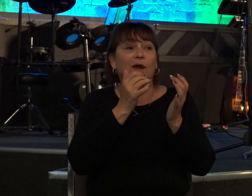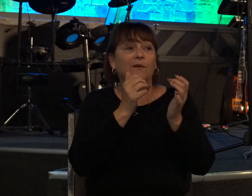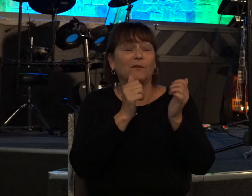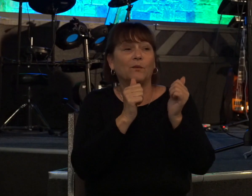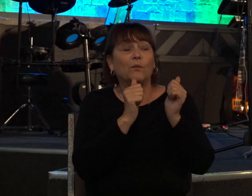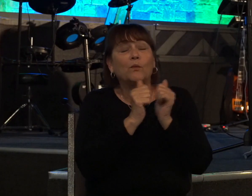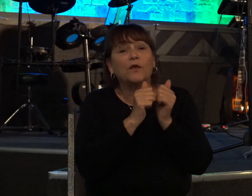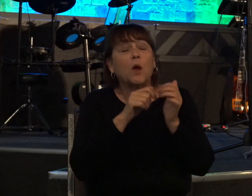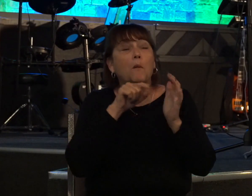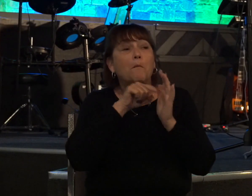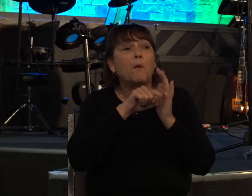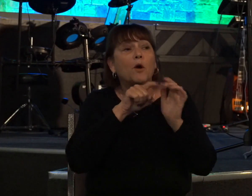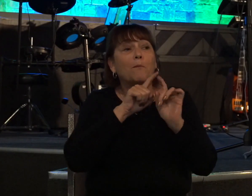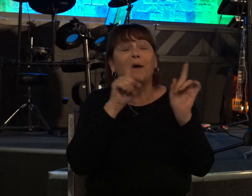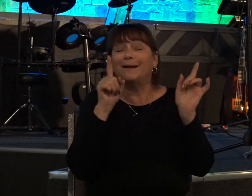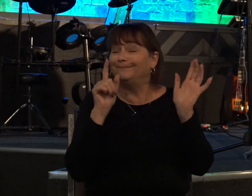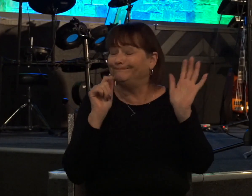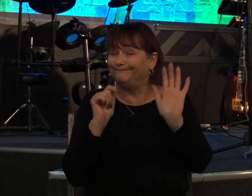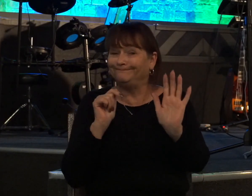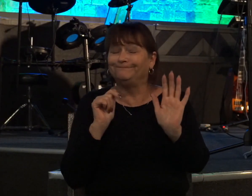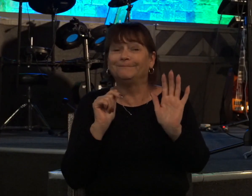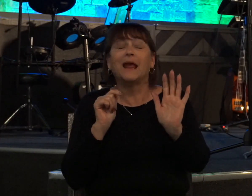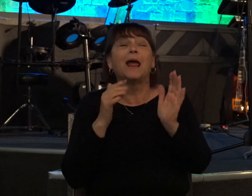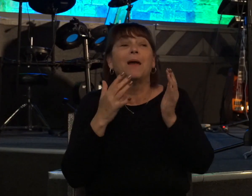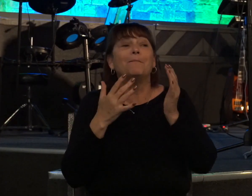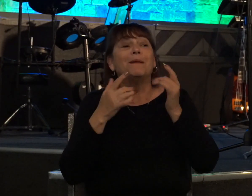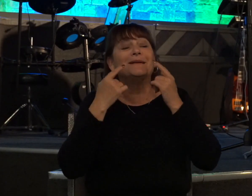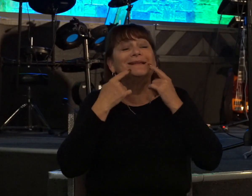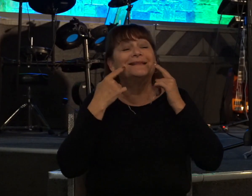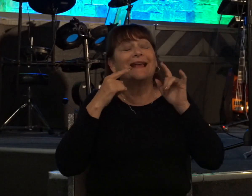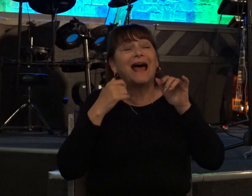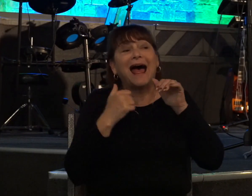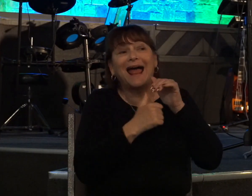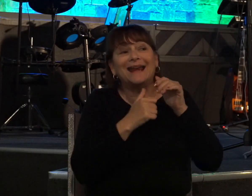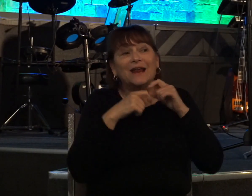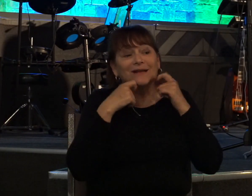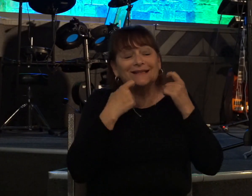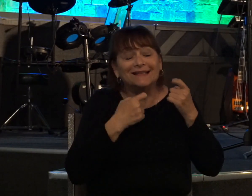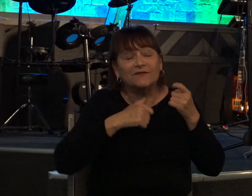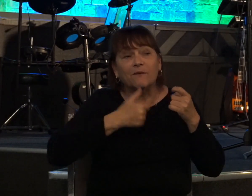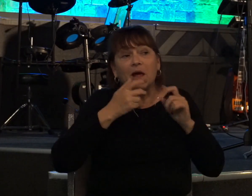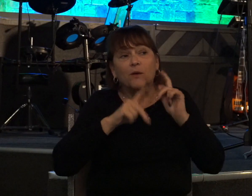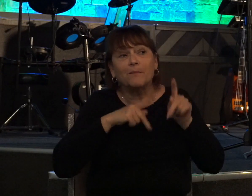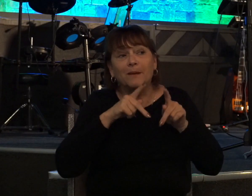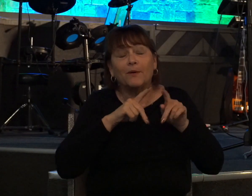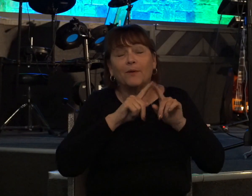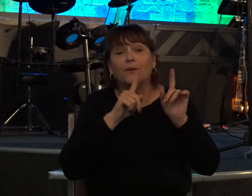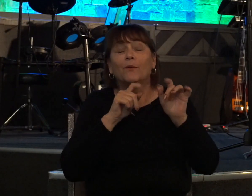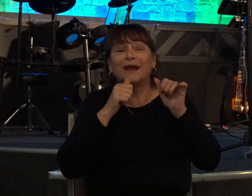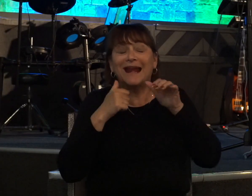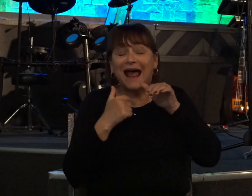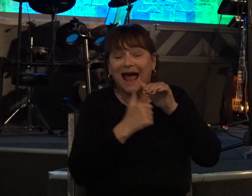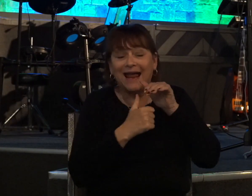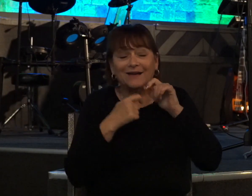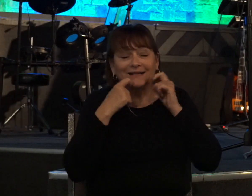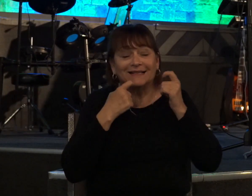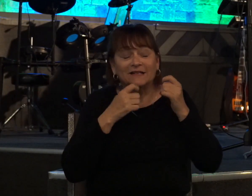for certain we may be successful at hiding our sins from others we can hide our sins from family from